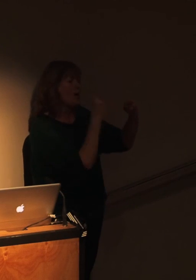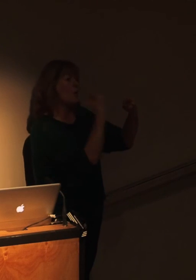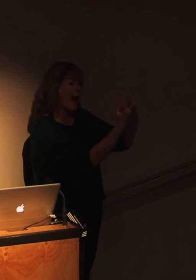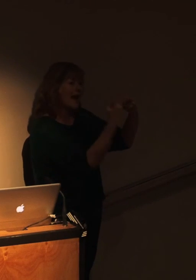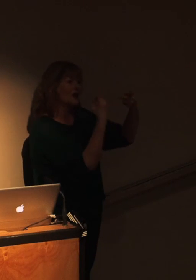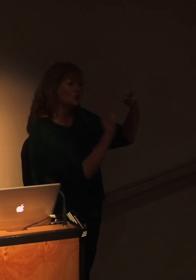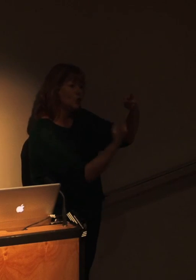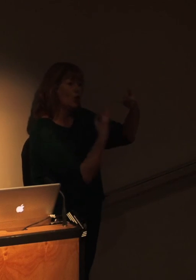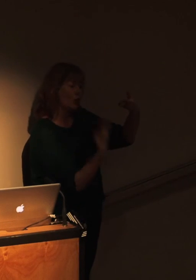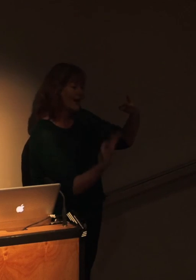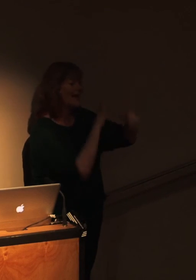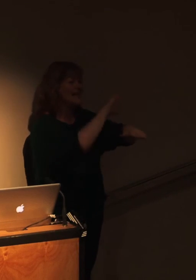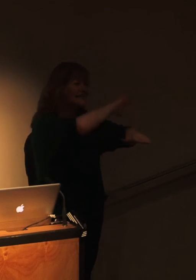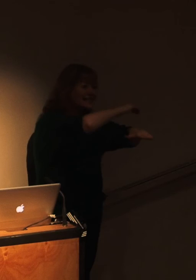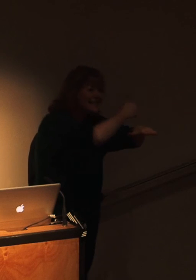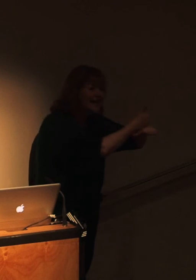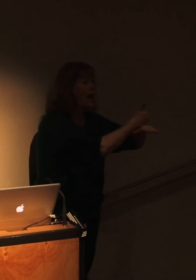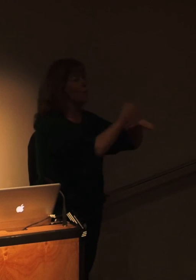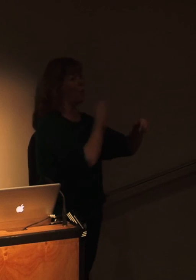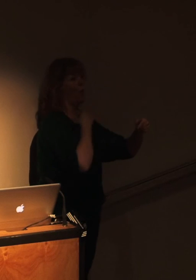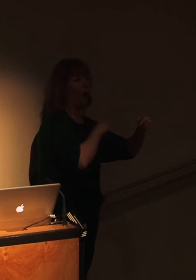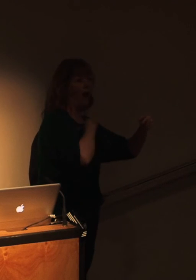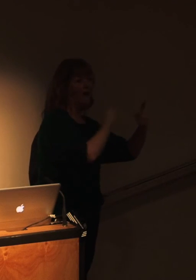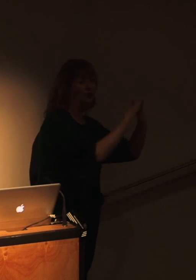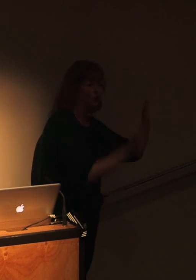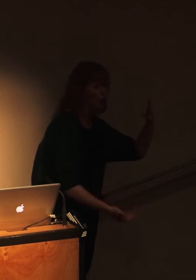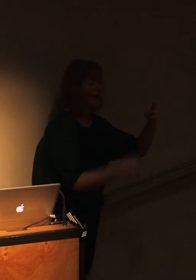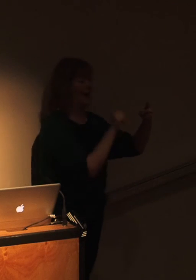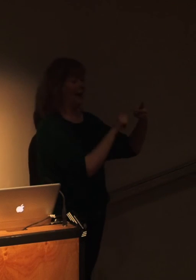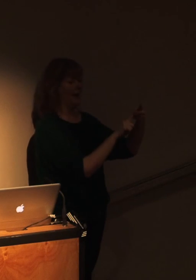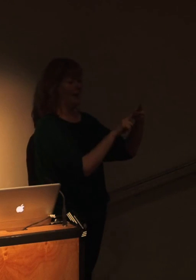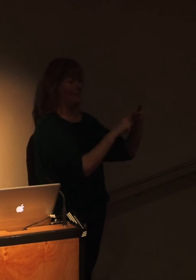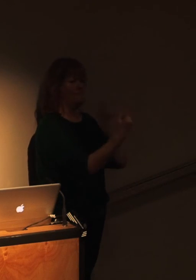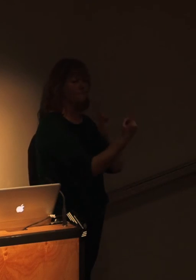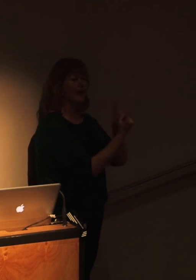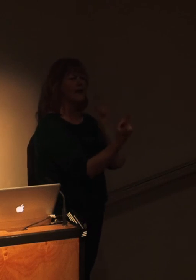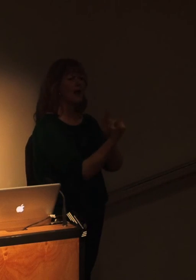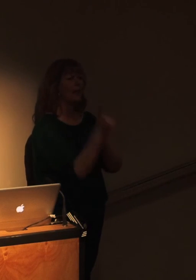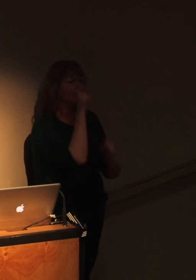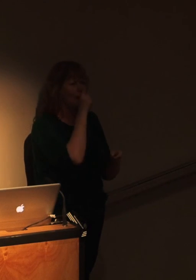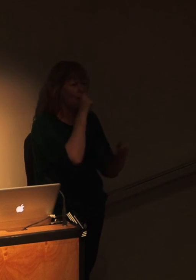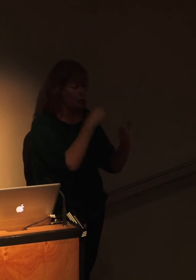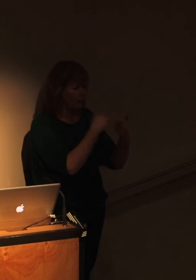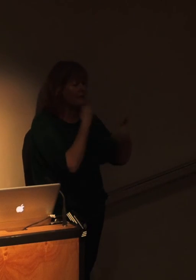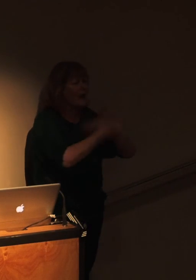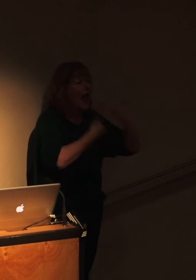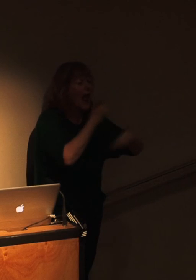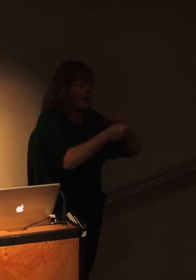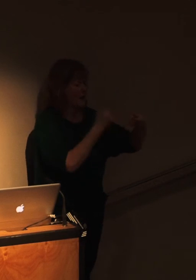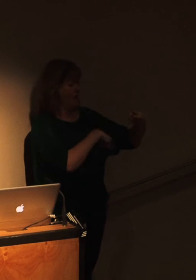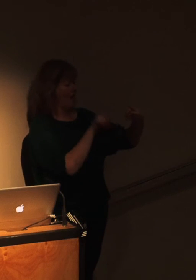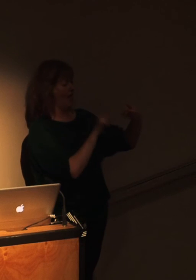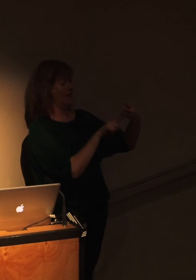you set up the pretense for the story, meet your characters, find out what it's about, then tell your story and then have a payoff at the end.